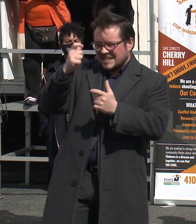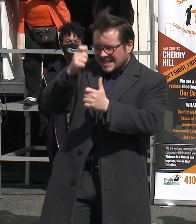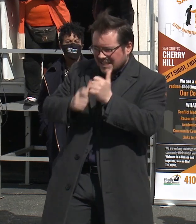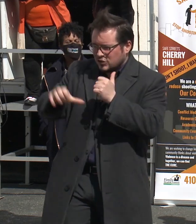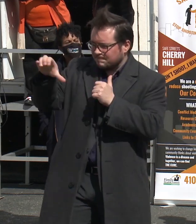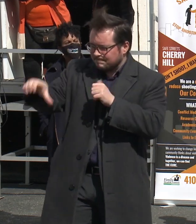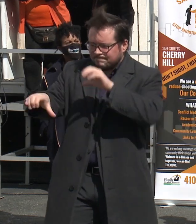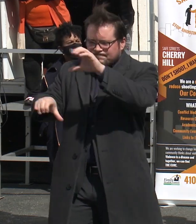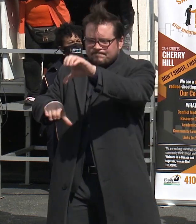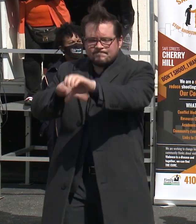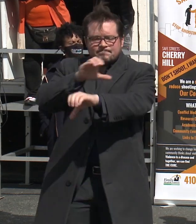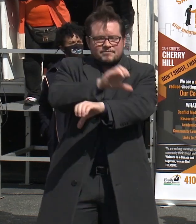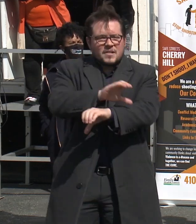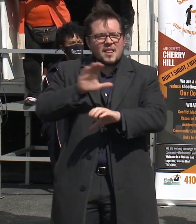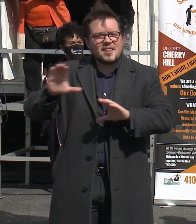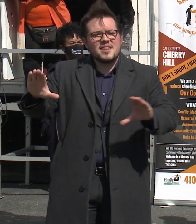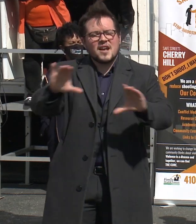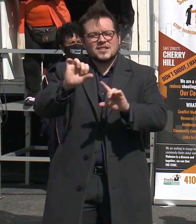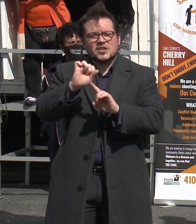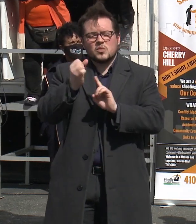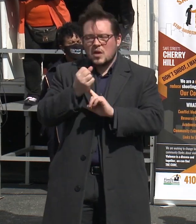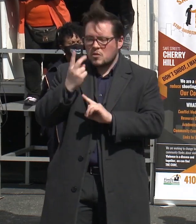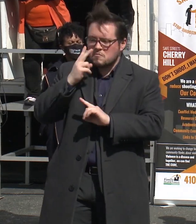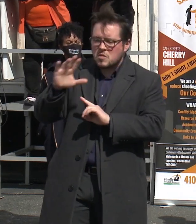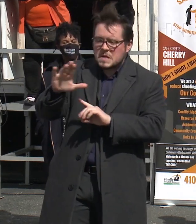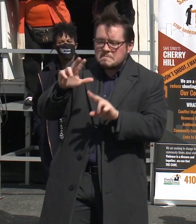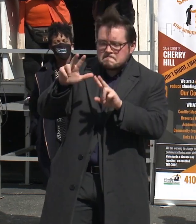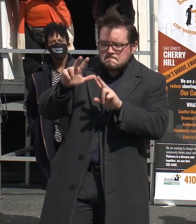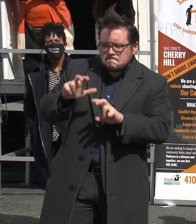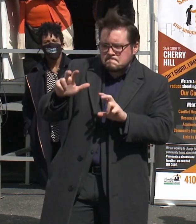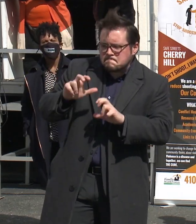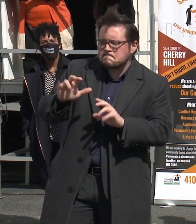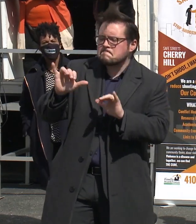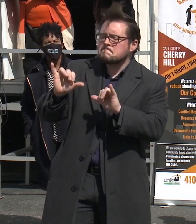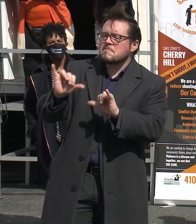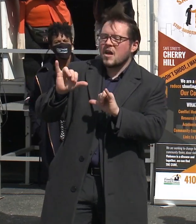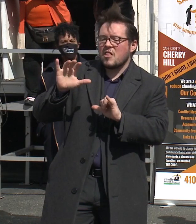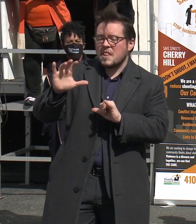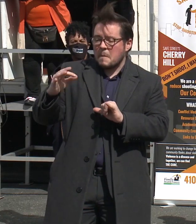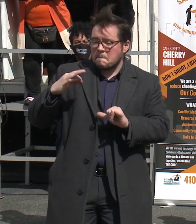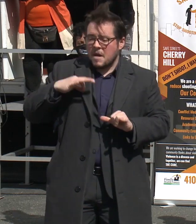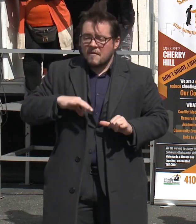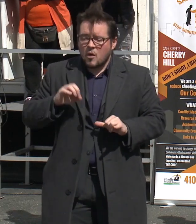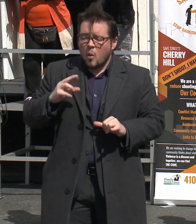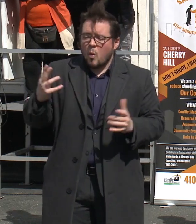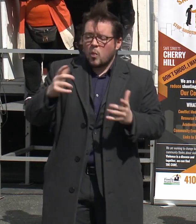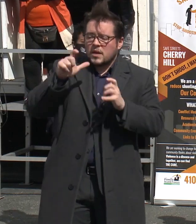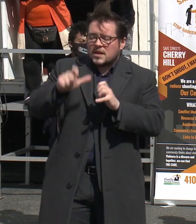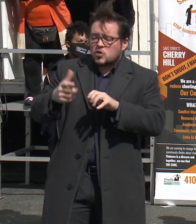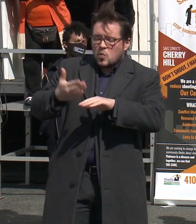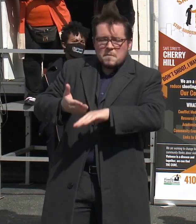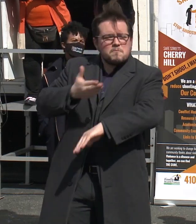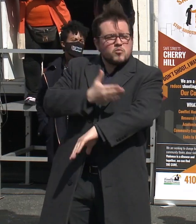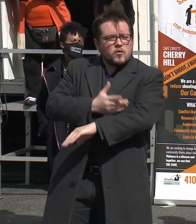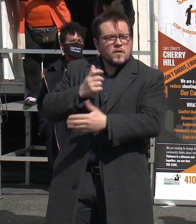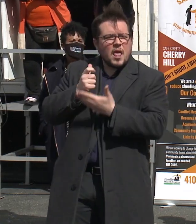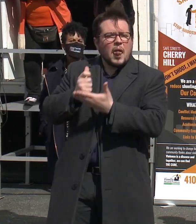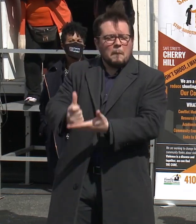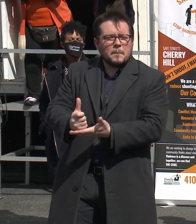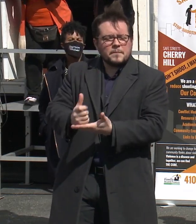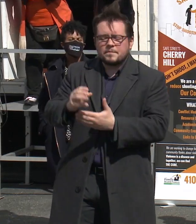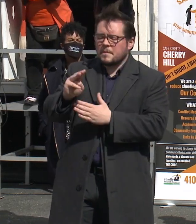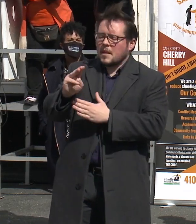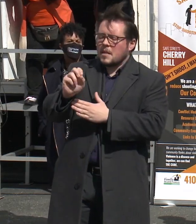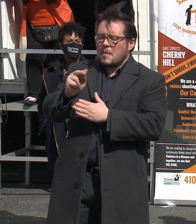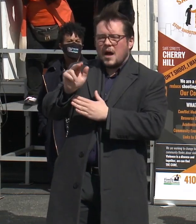including their assets or assets that are needed for improvements to public safety. The Monsee plan